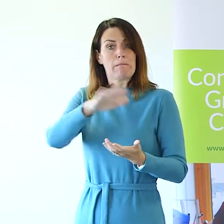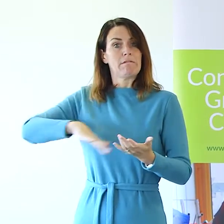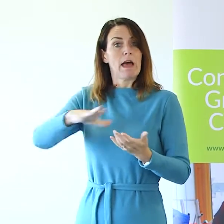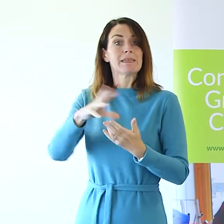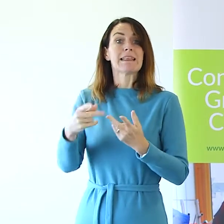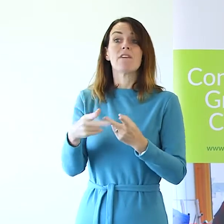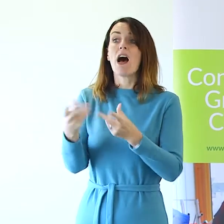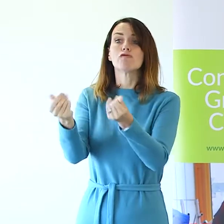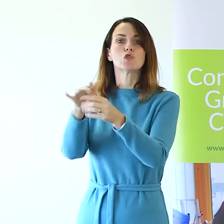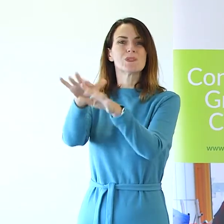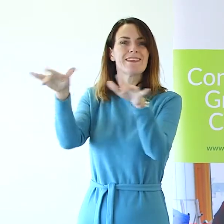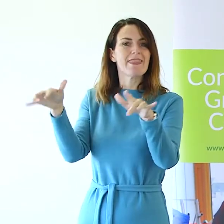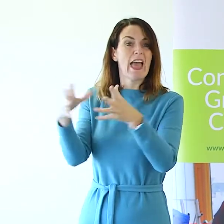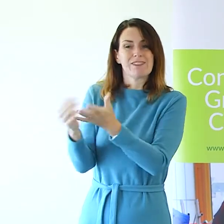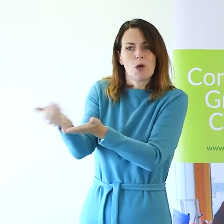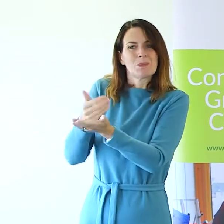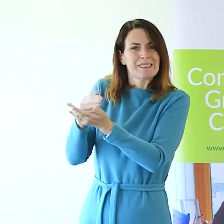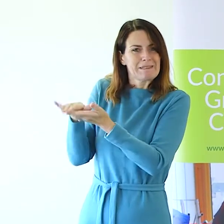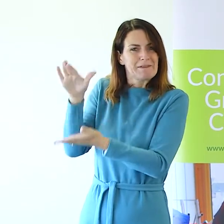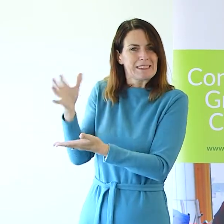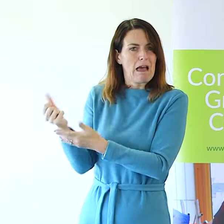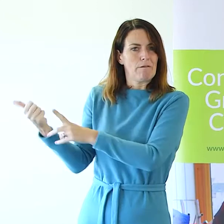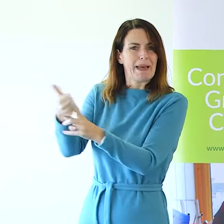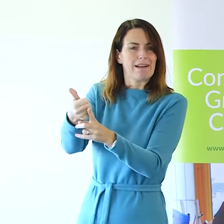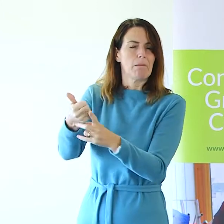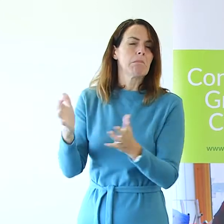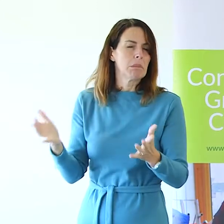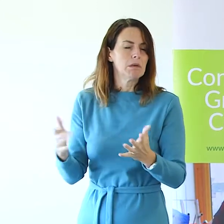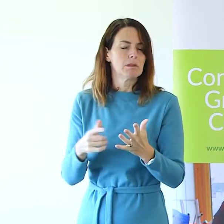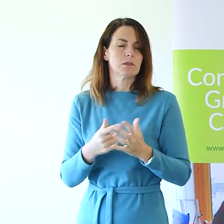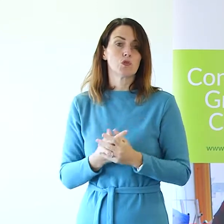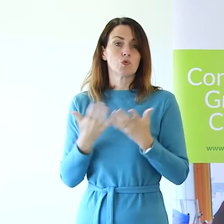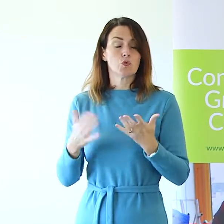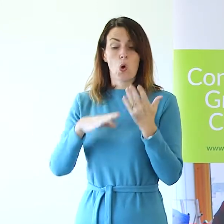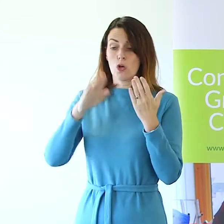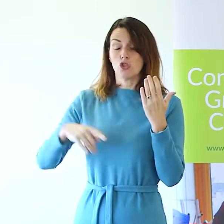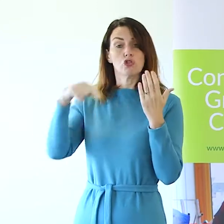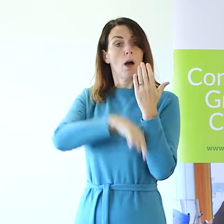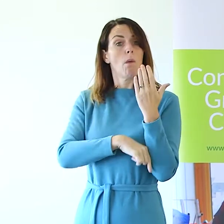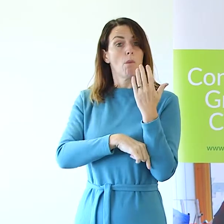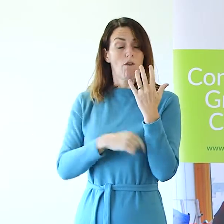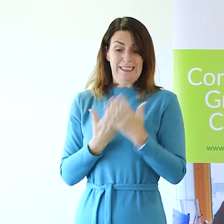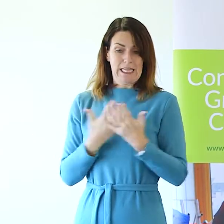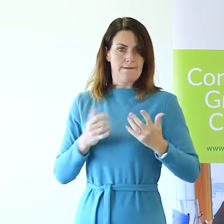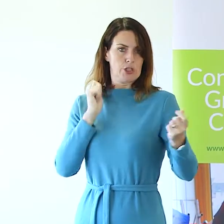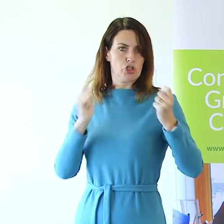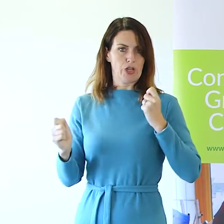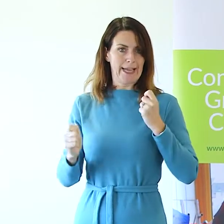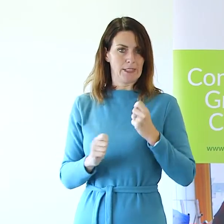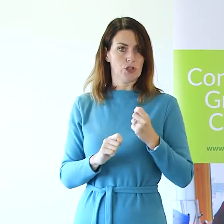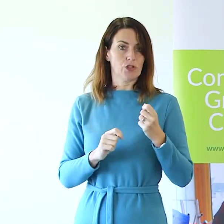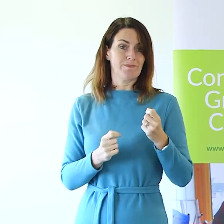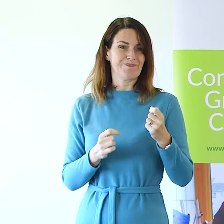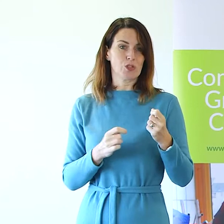to other resources such as savings. So our figures for child poverty have gone from one in three